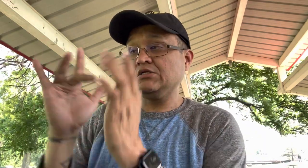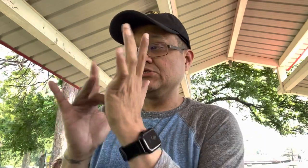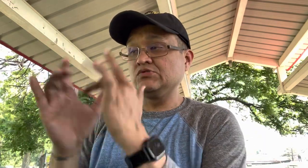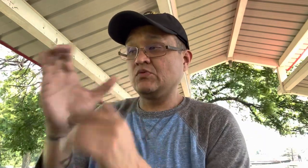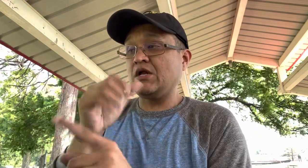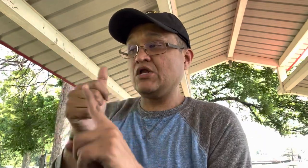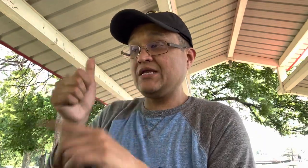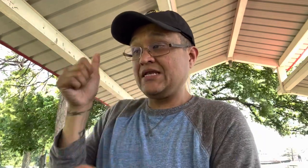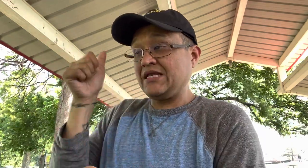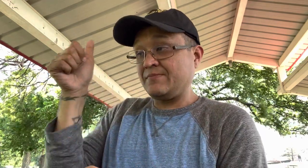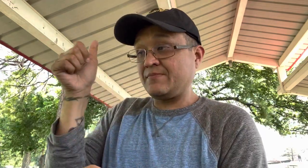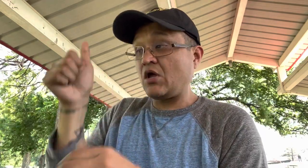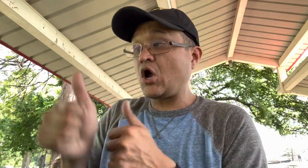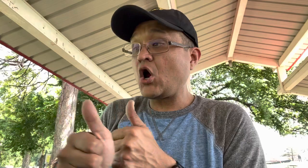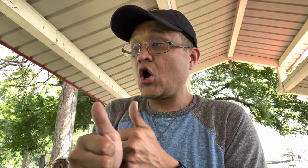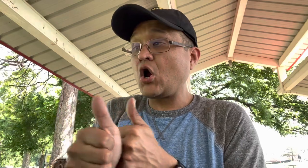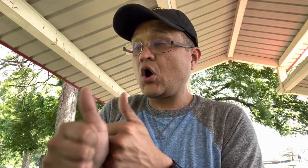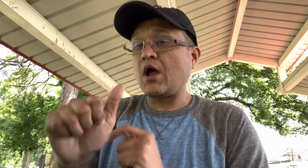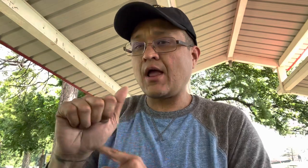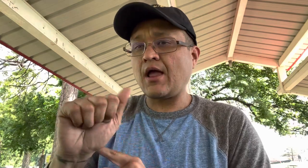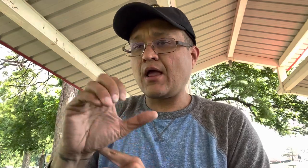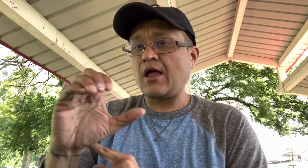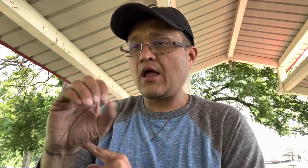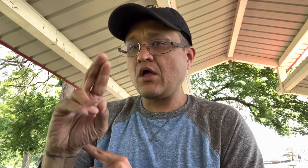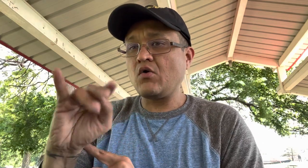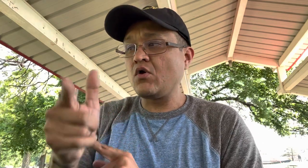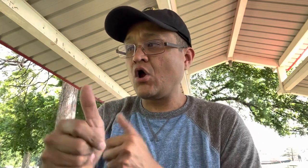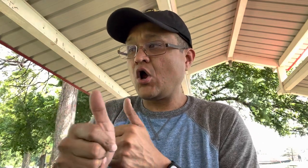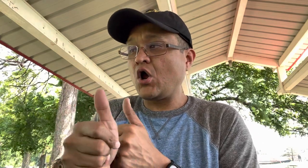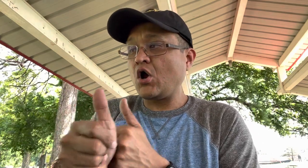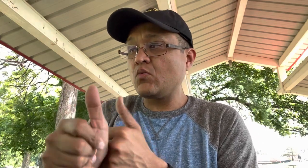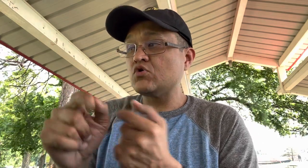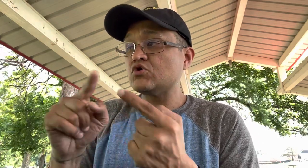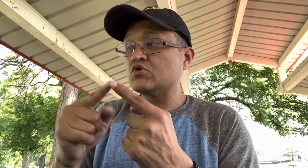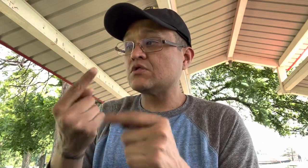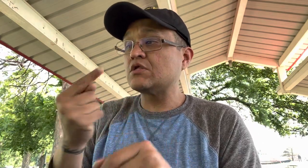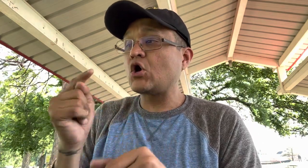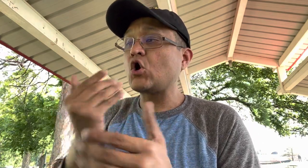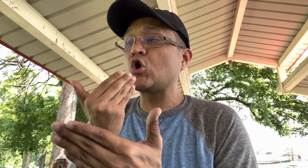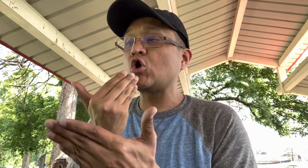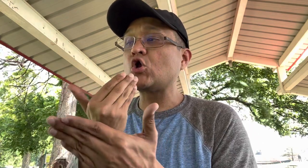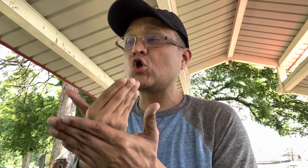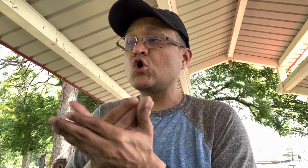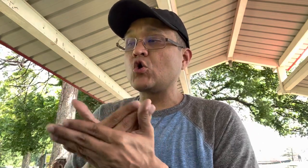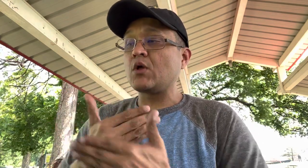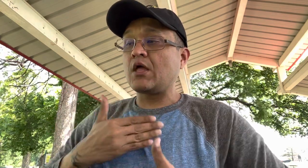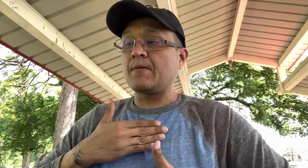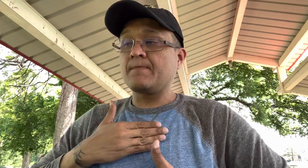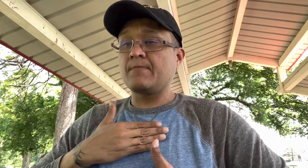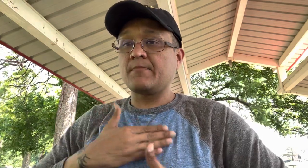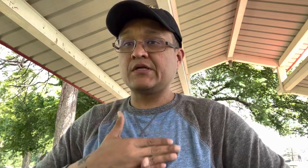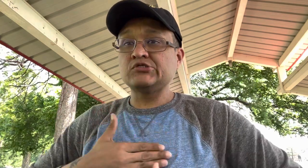so again we're all children of God and so Jesus Christ to himself adopted us